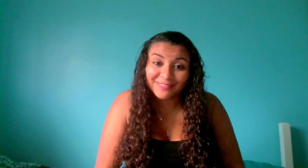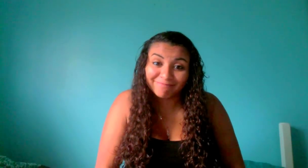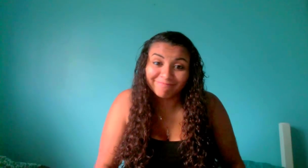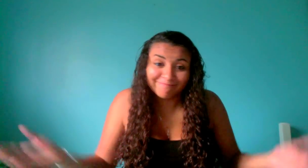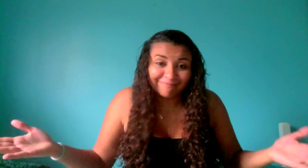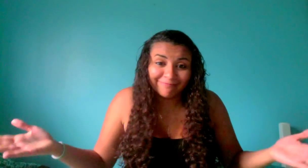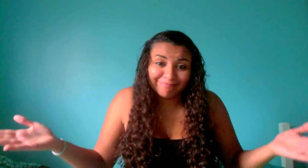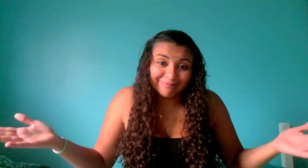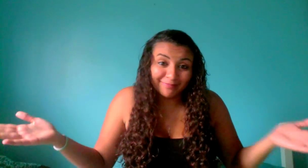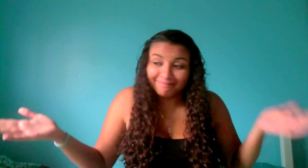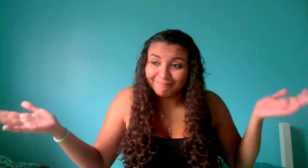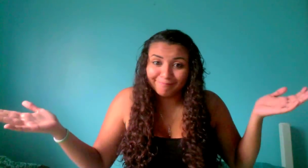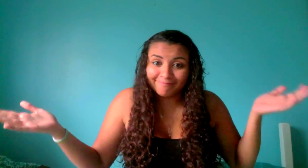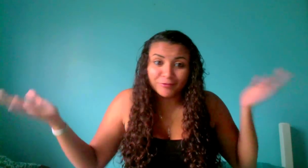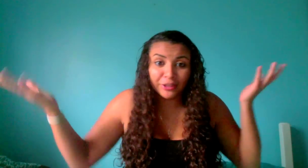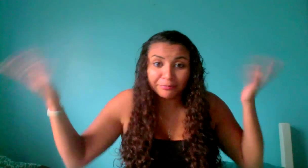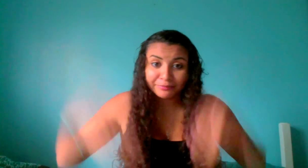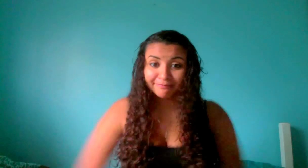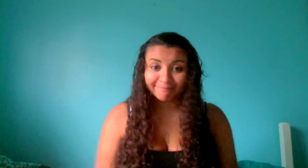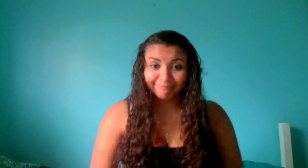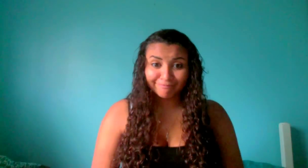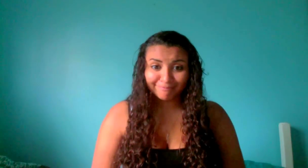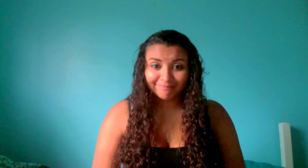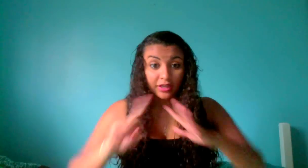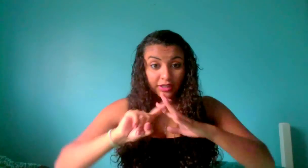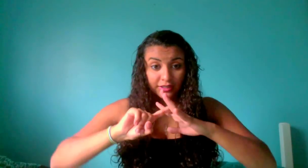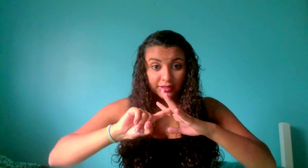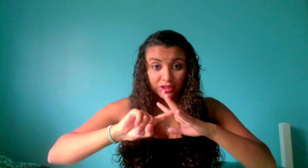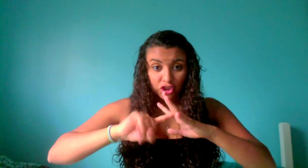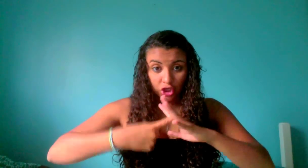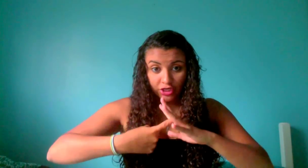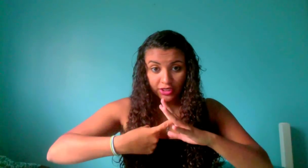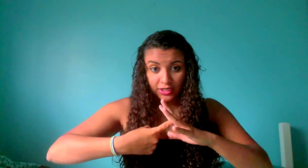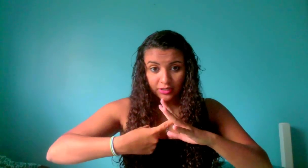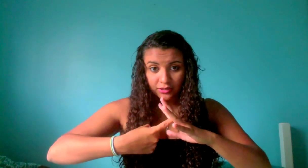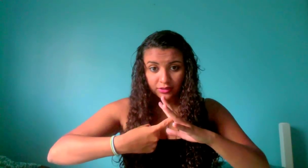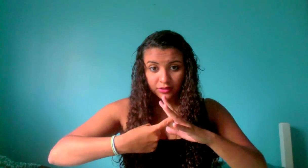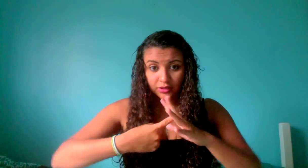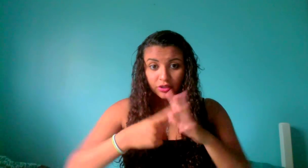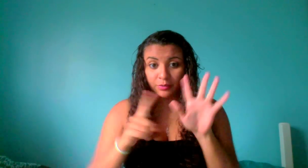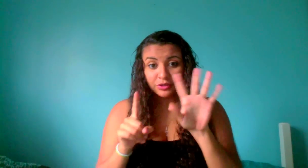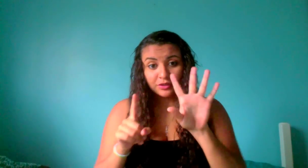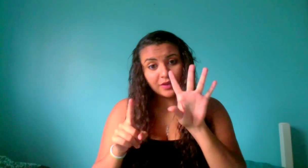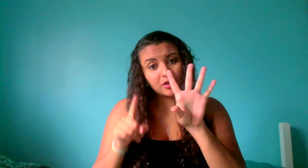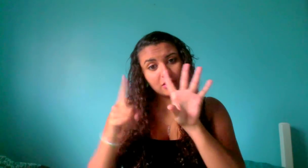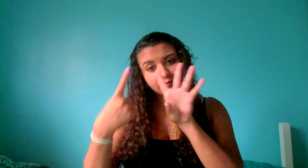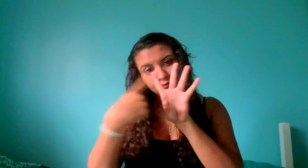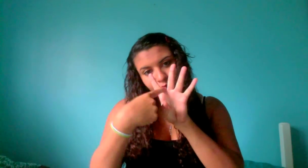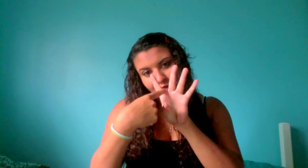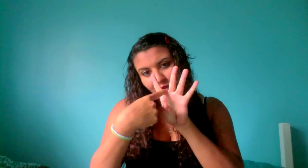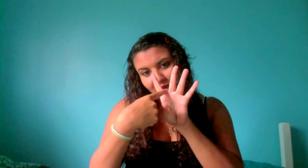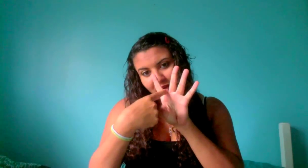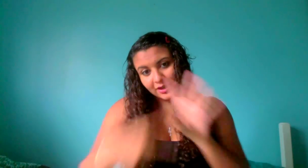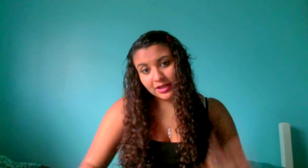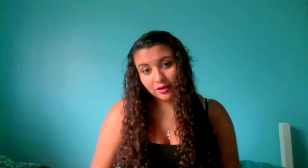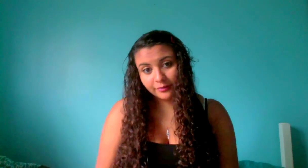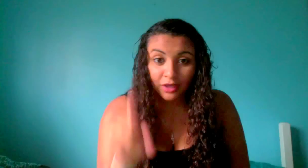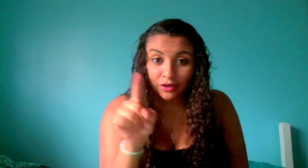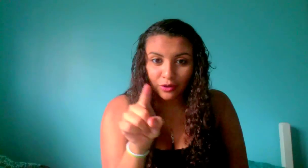yep it started you put your finger this little crack right here no